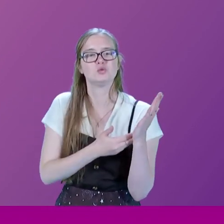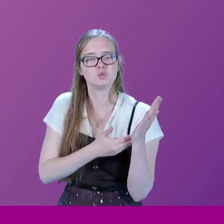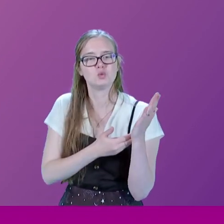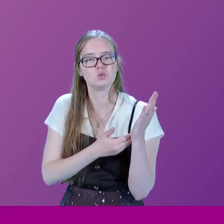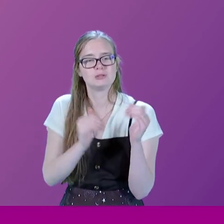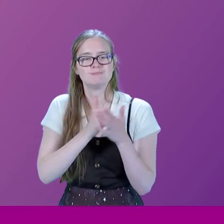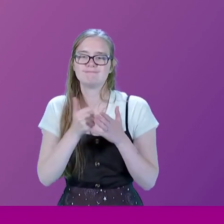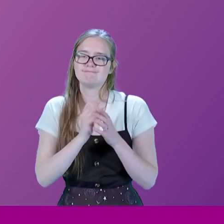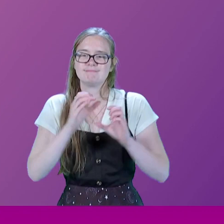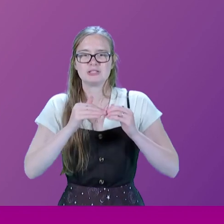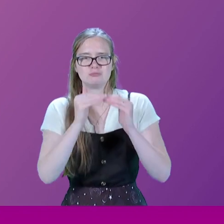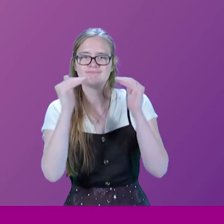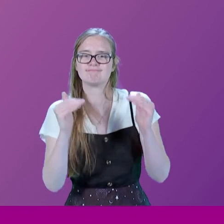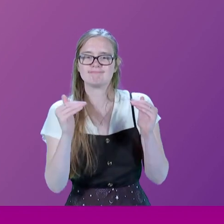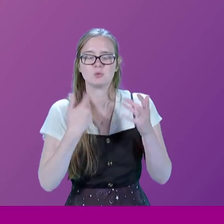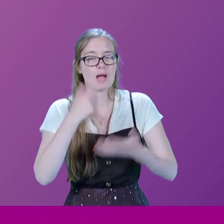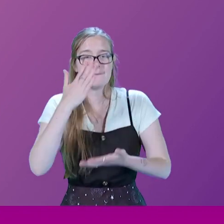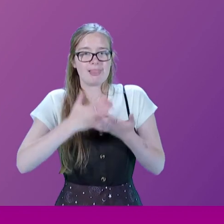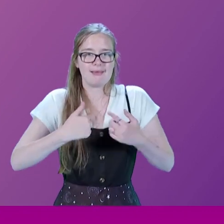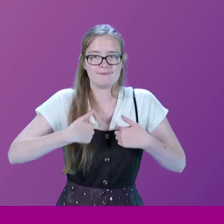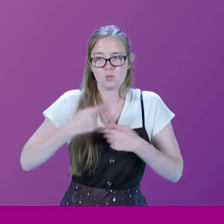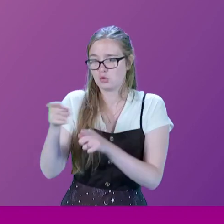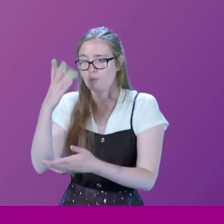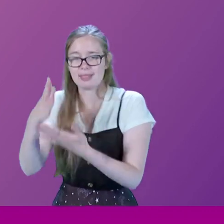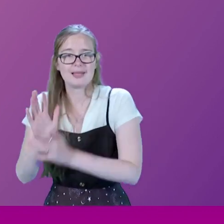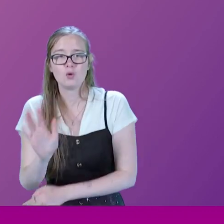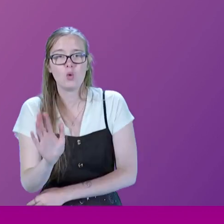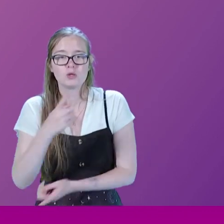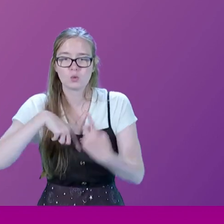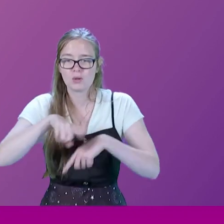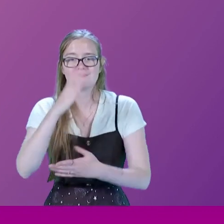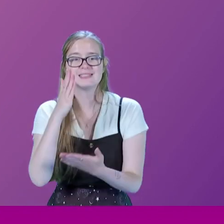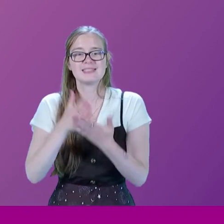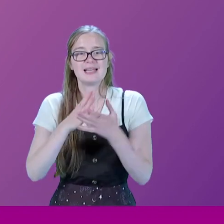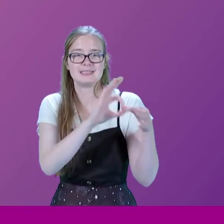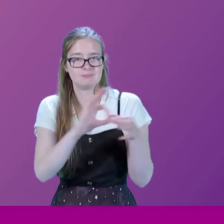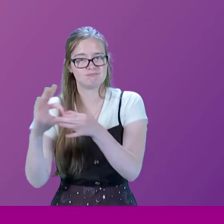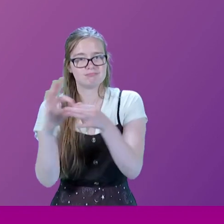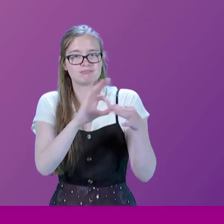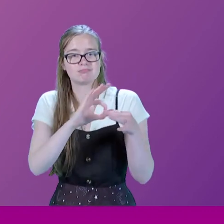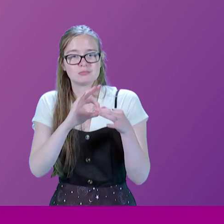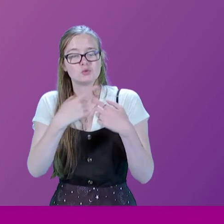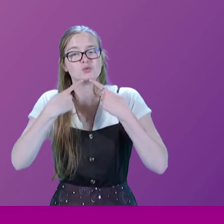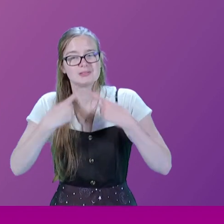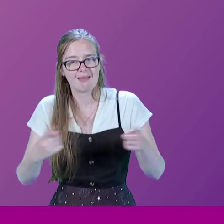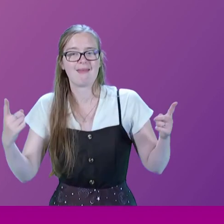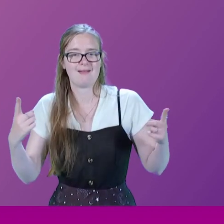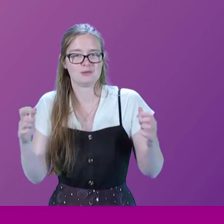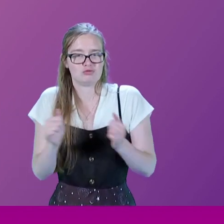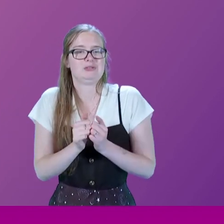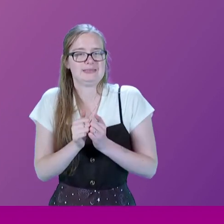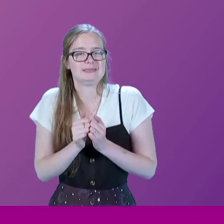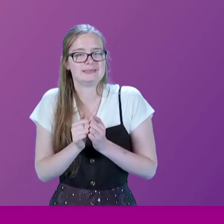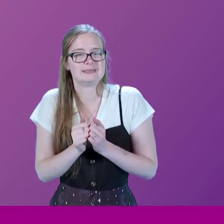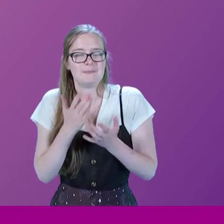It isn't what I believe, it wouldn't be what you believe, it's what we've decided together to say in order to